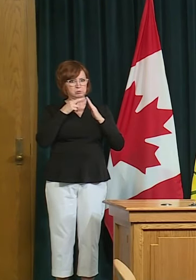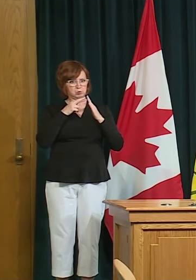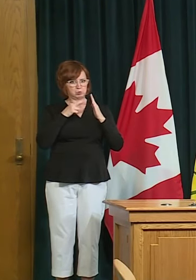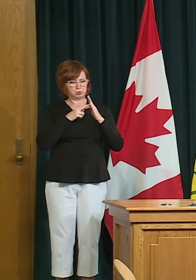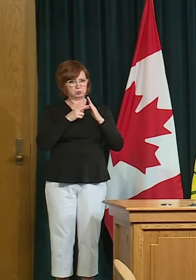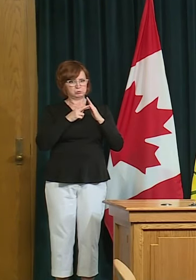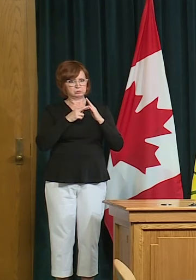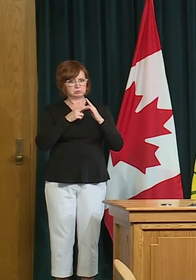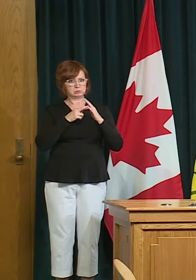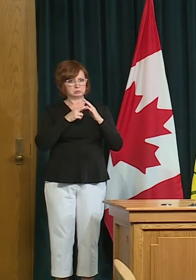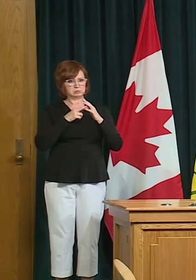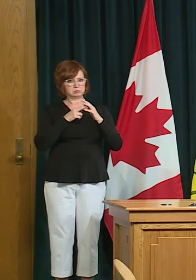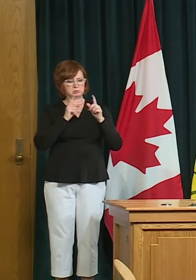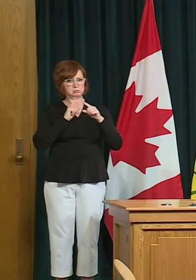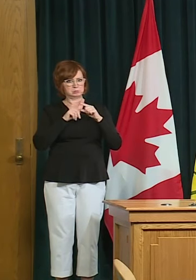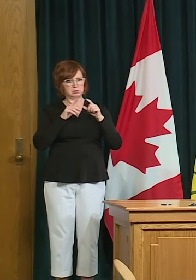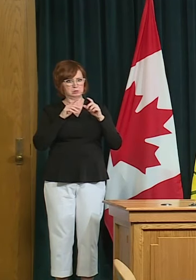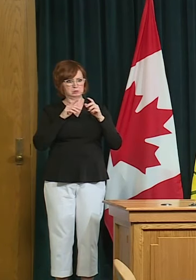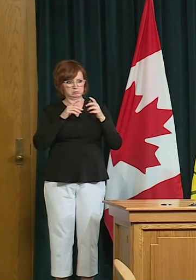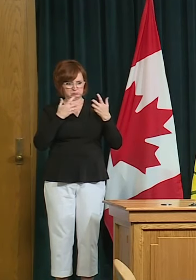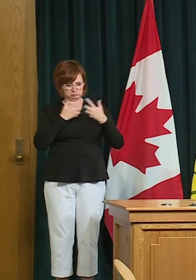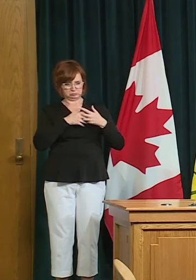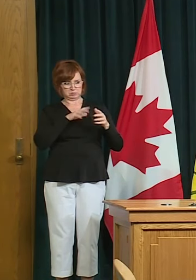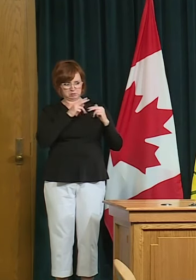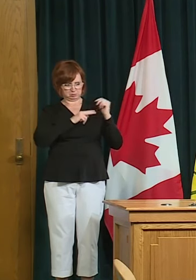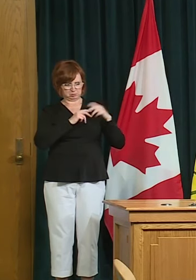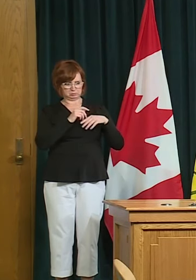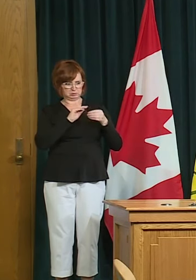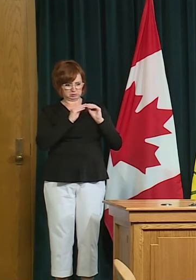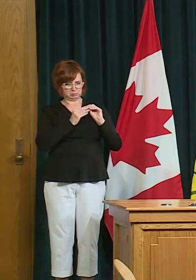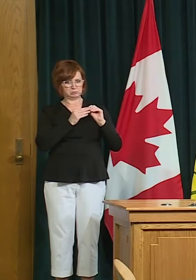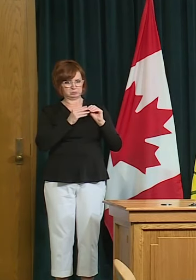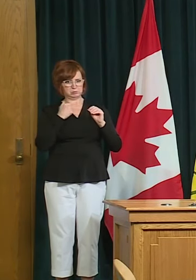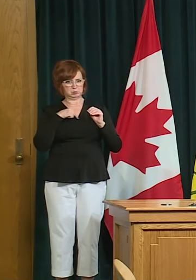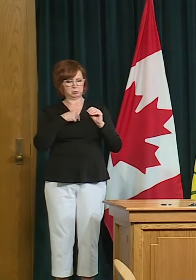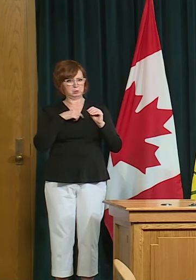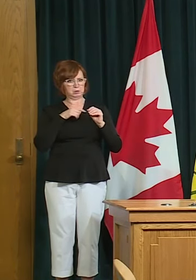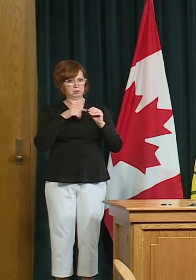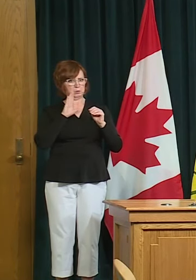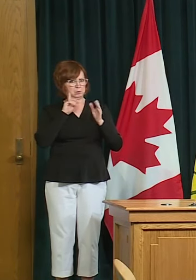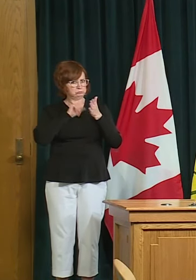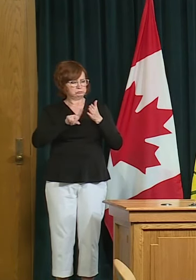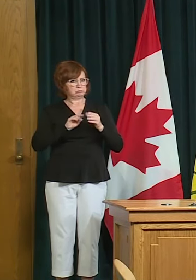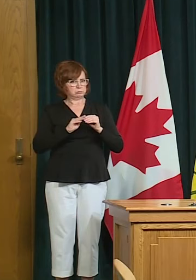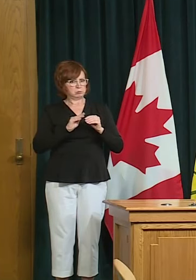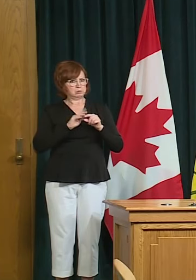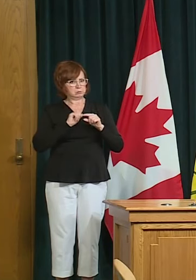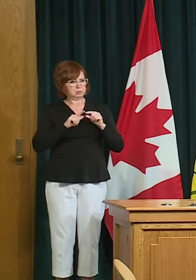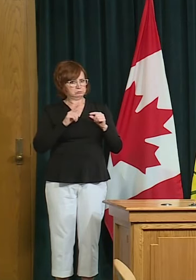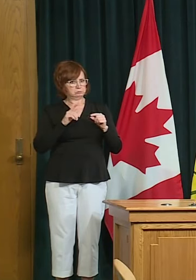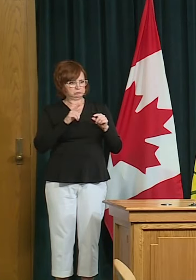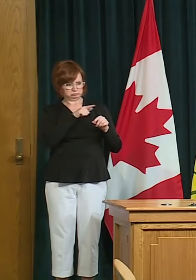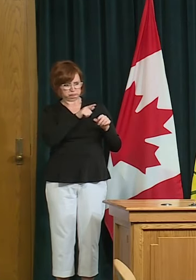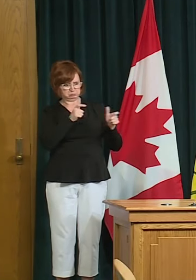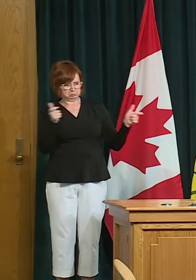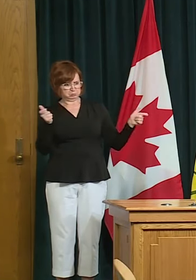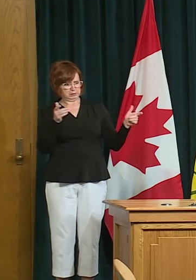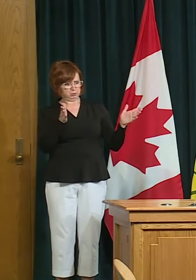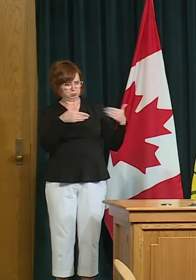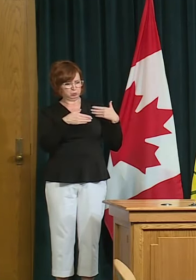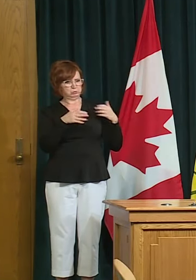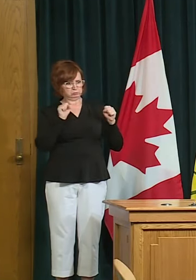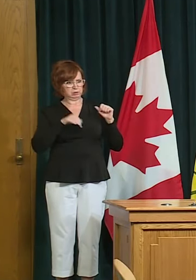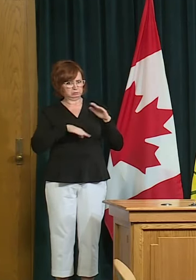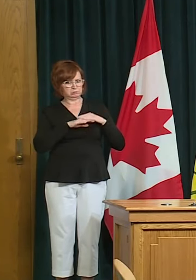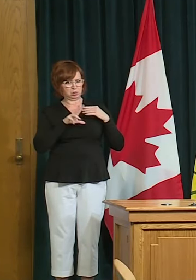but uh thank you for that comment and we can get some specific information out and again what we have learned from both um you